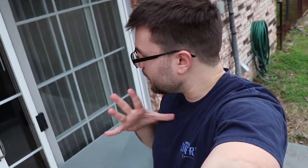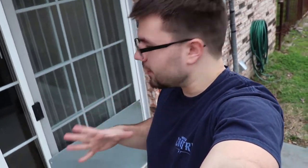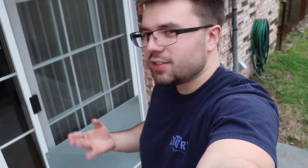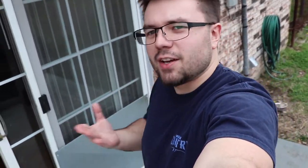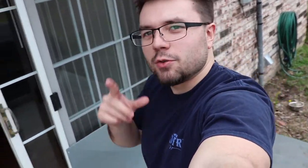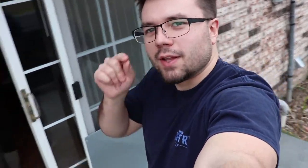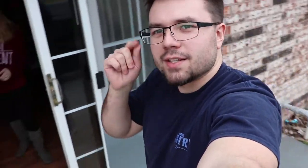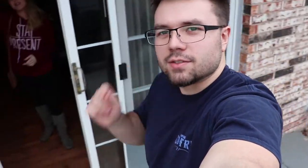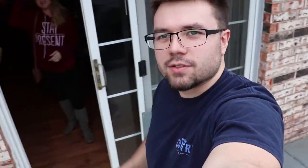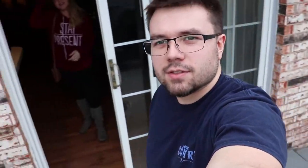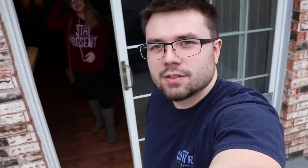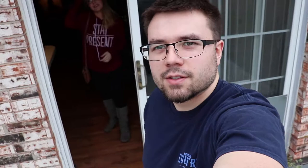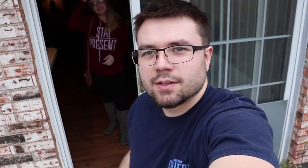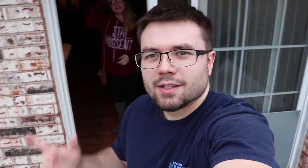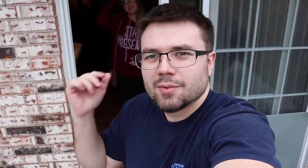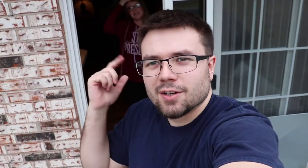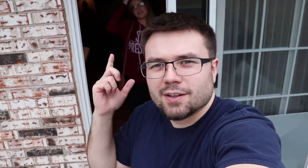fine. She got new glasses. Come here